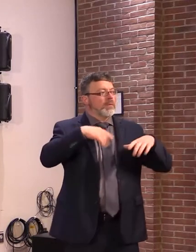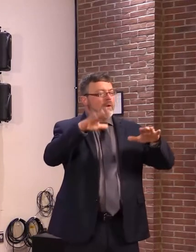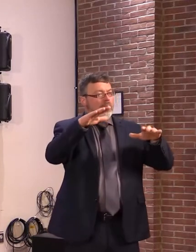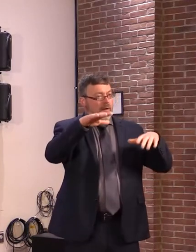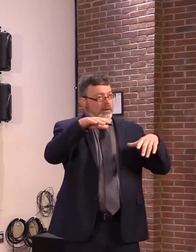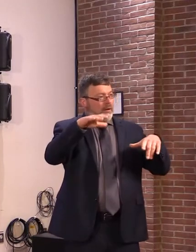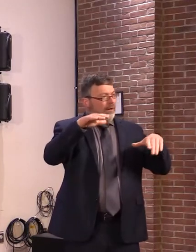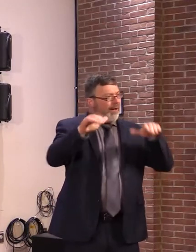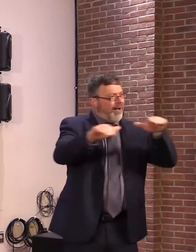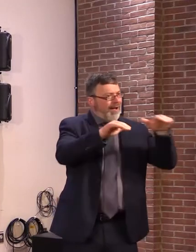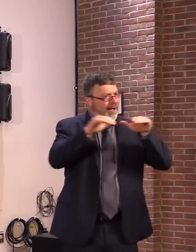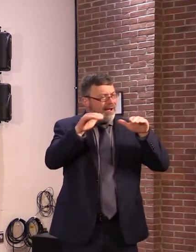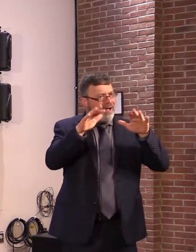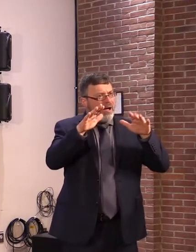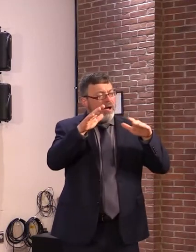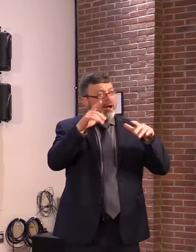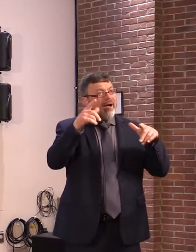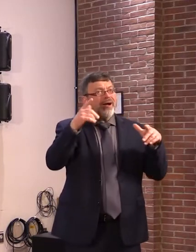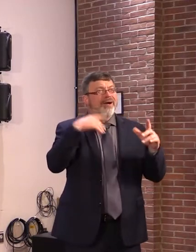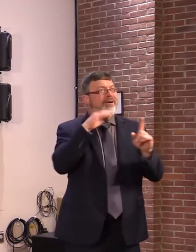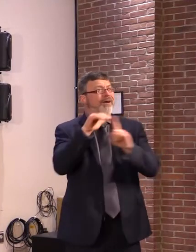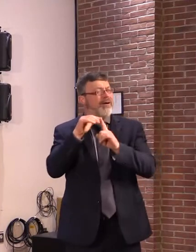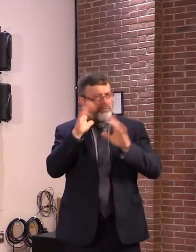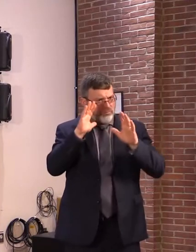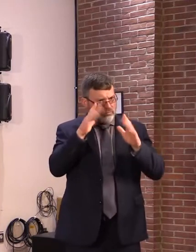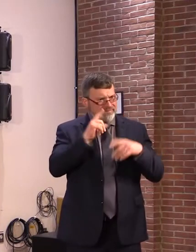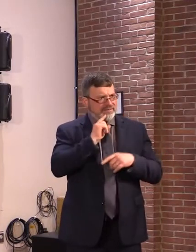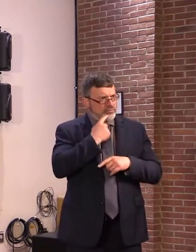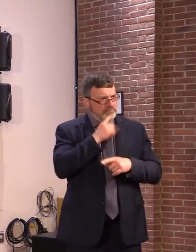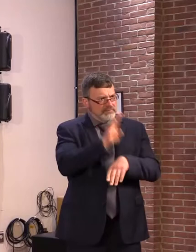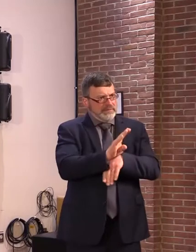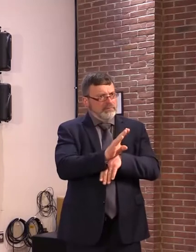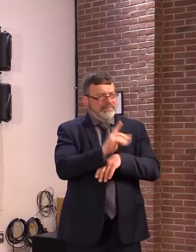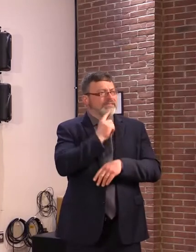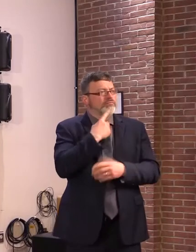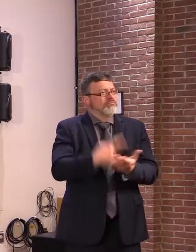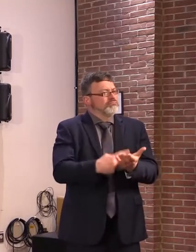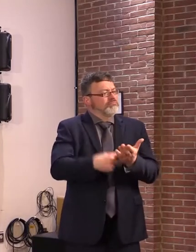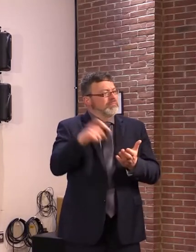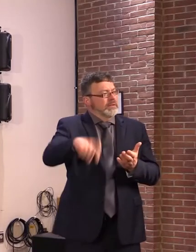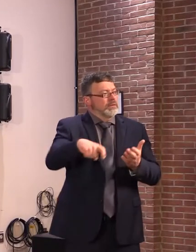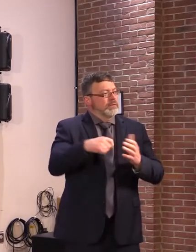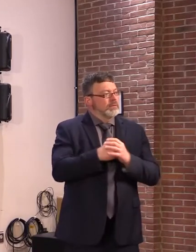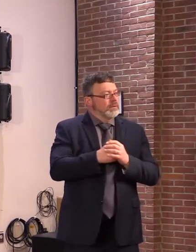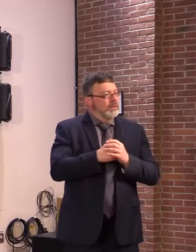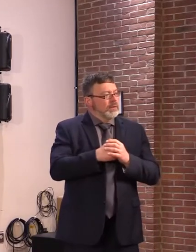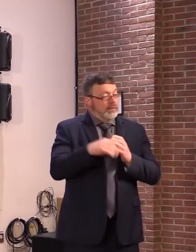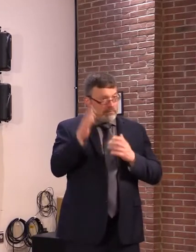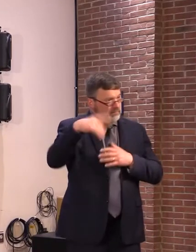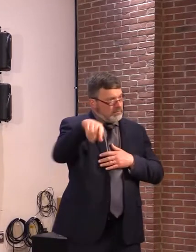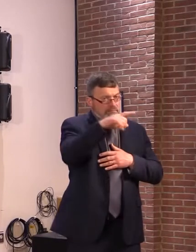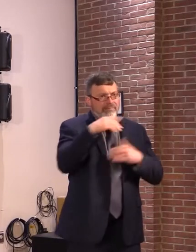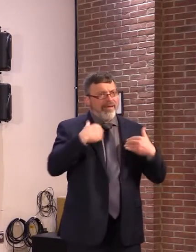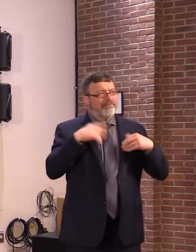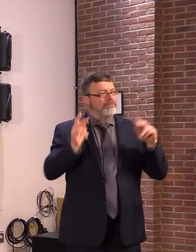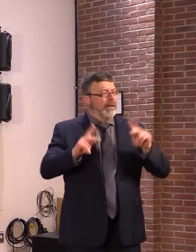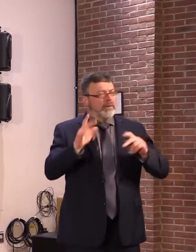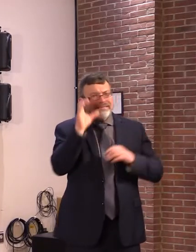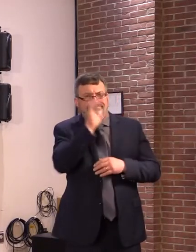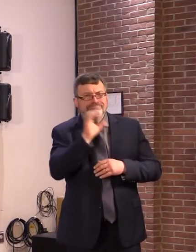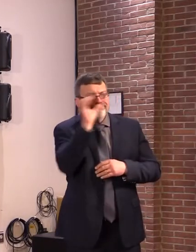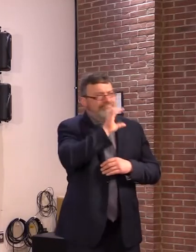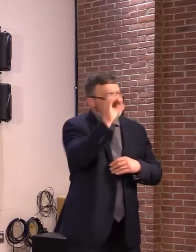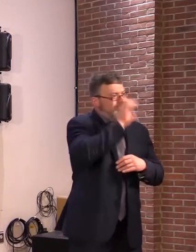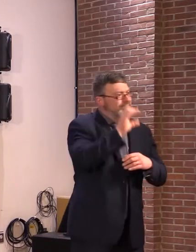on and search Zillow and look for some homes in your community for sale. I'm willing to bet money your community will only have